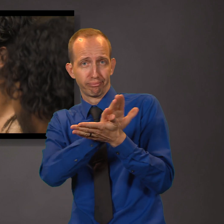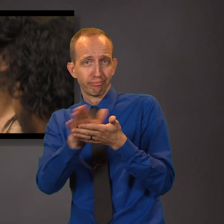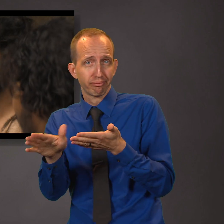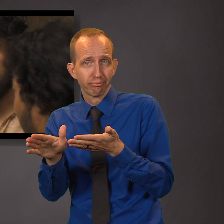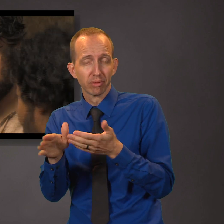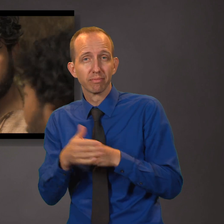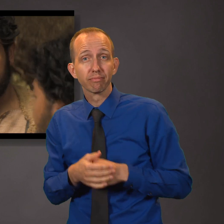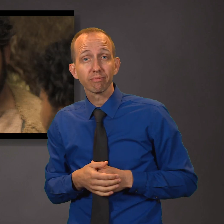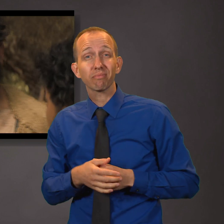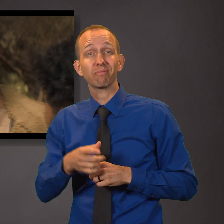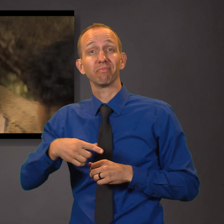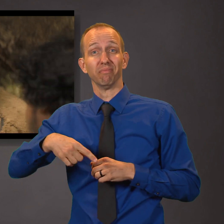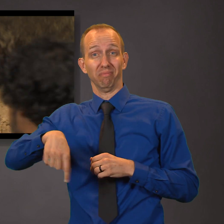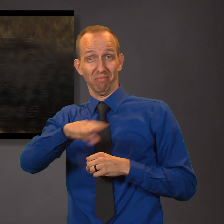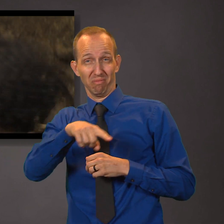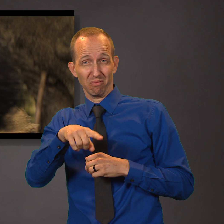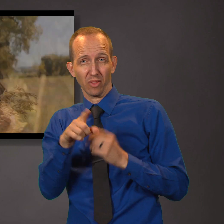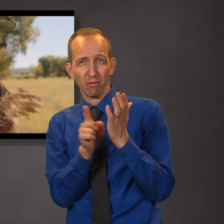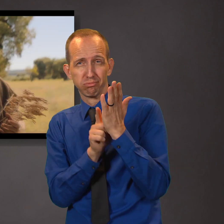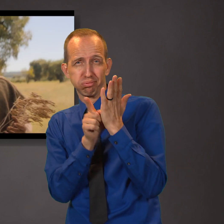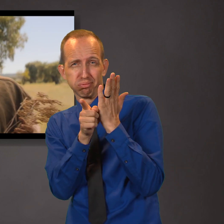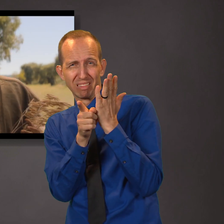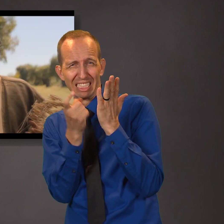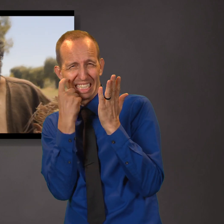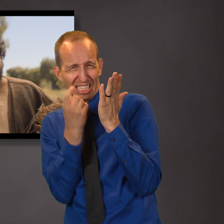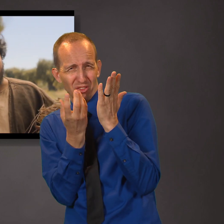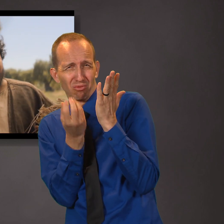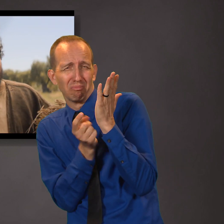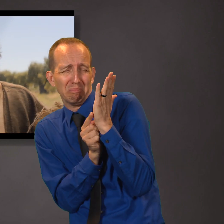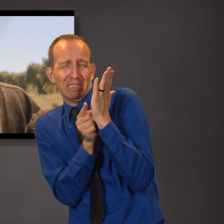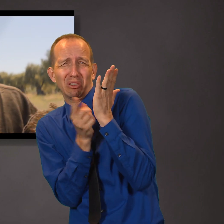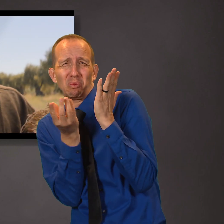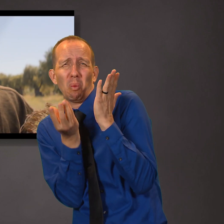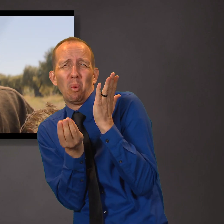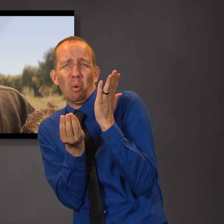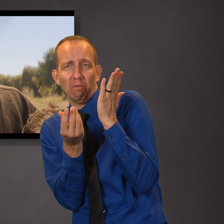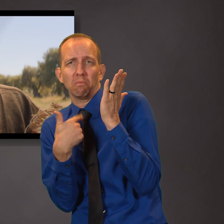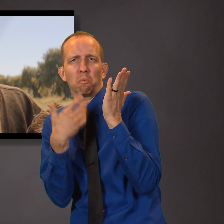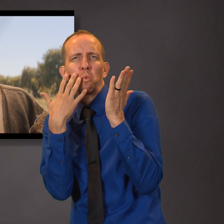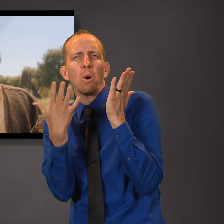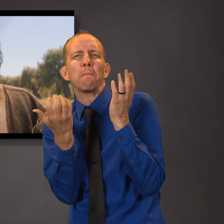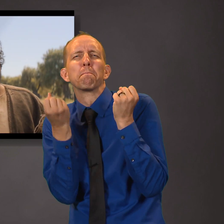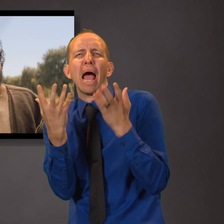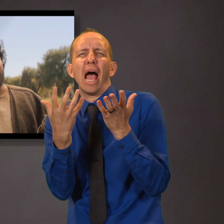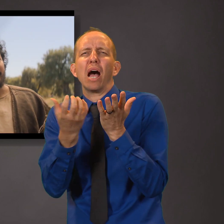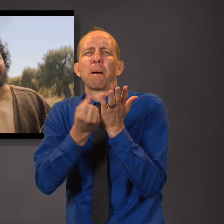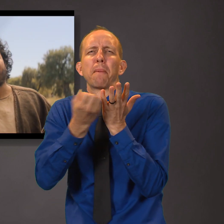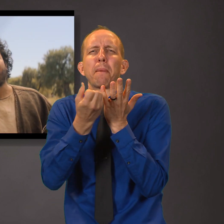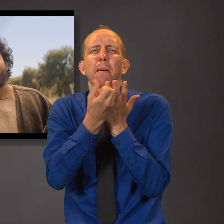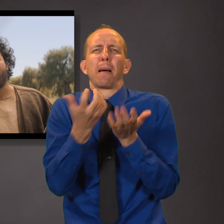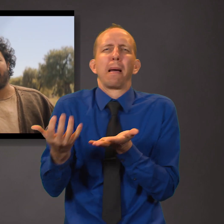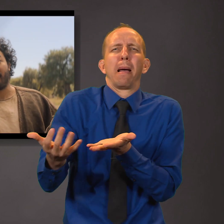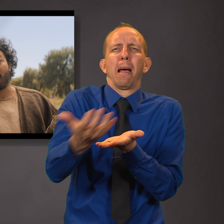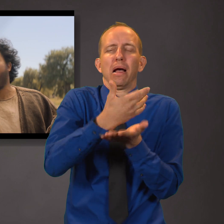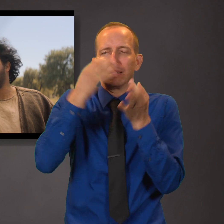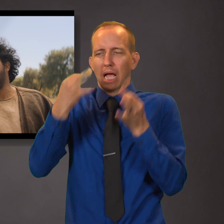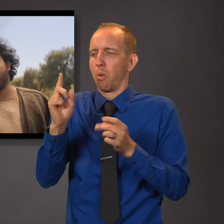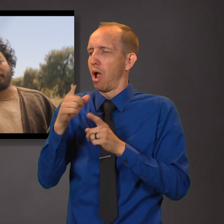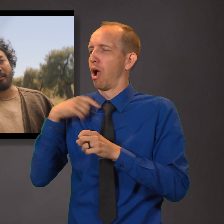I will take these young and tender branches, and I will graft them whithersoever I will. Take thou the branches of the wild olive tree,